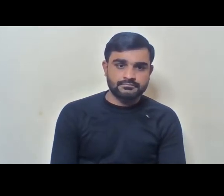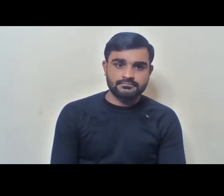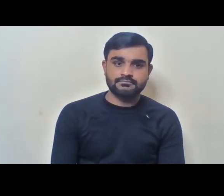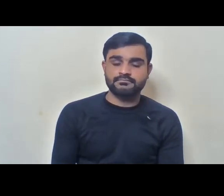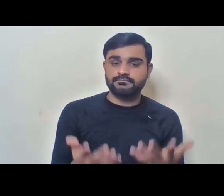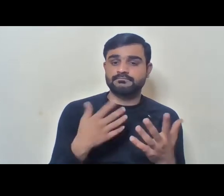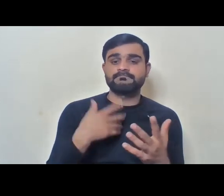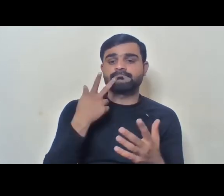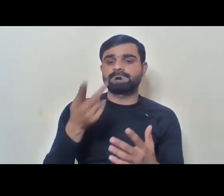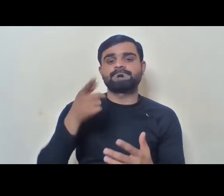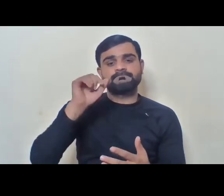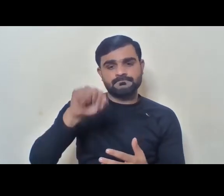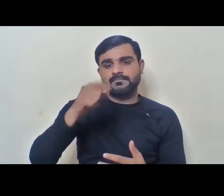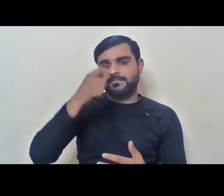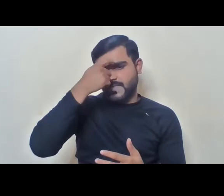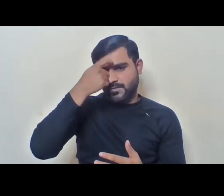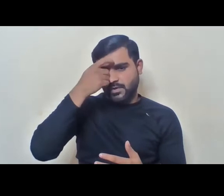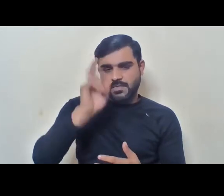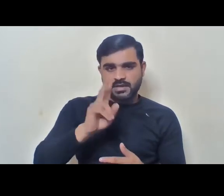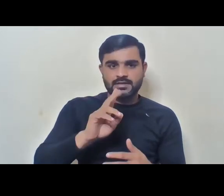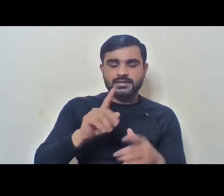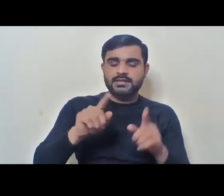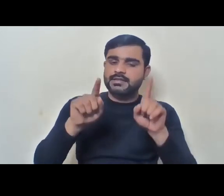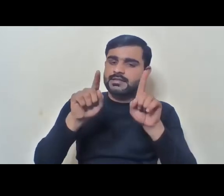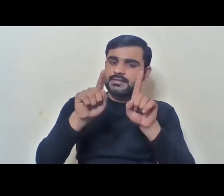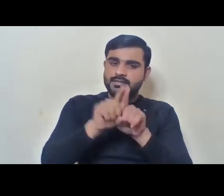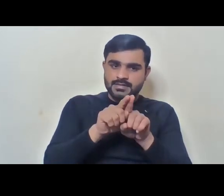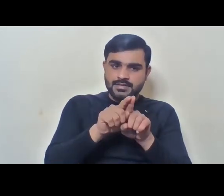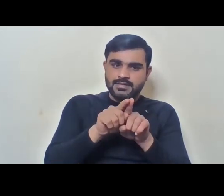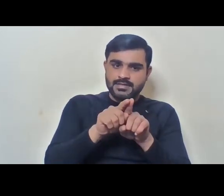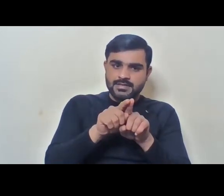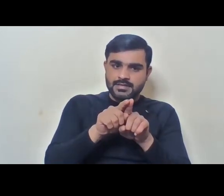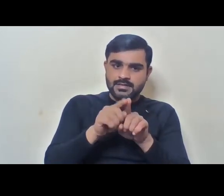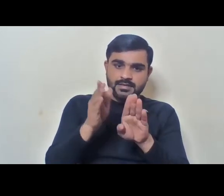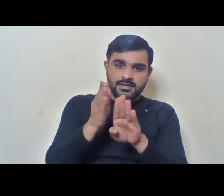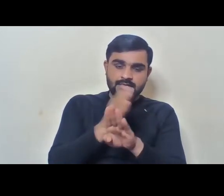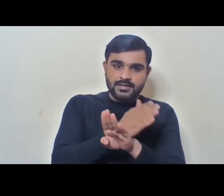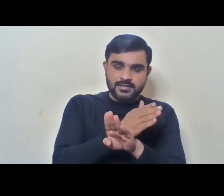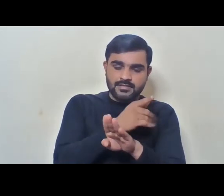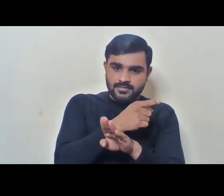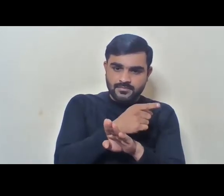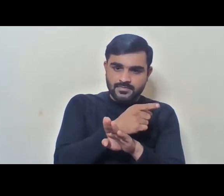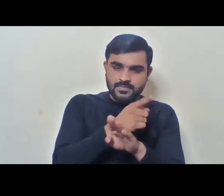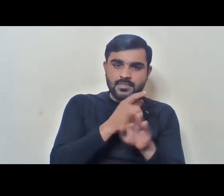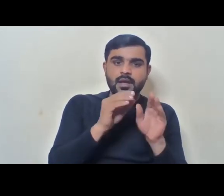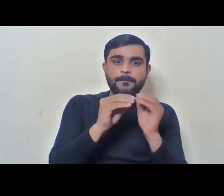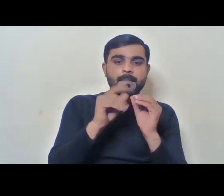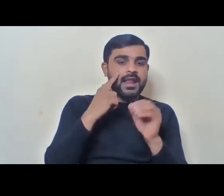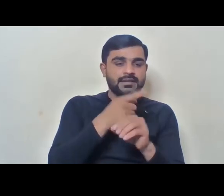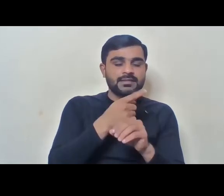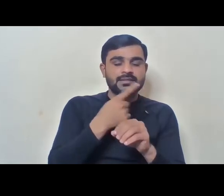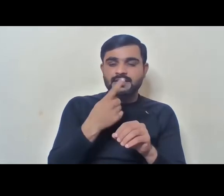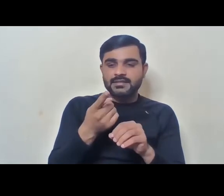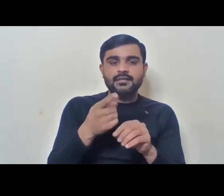See, yes, this is an issue. It is very similar to what the previous person asked, that people under